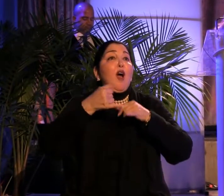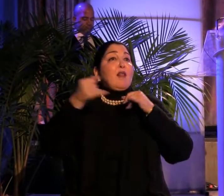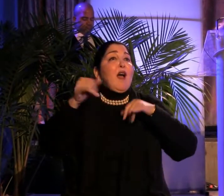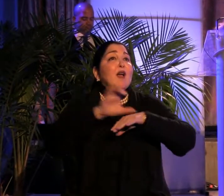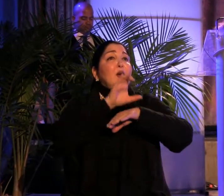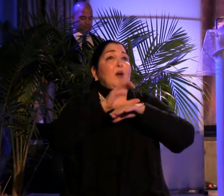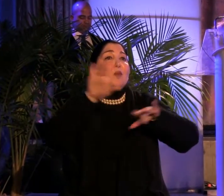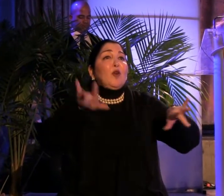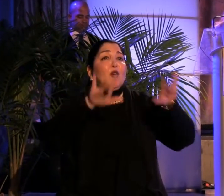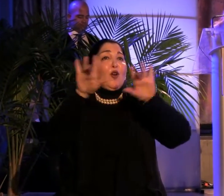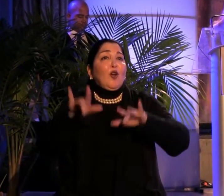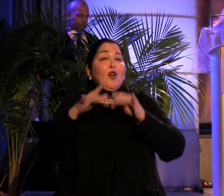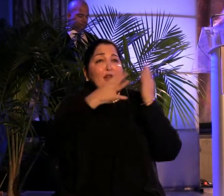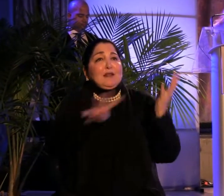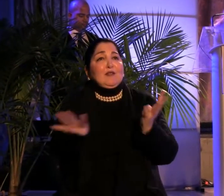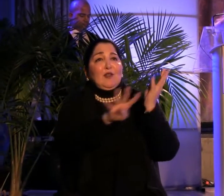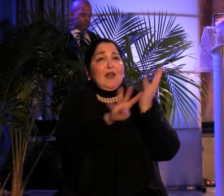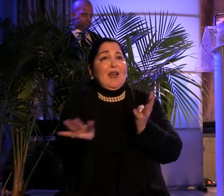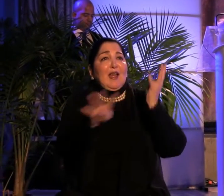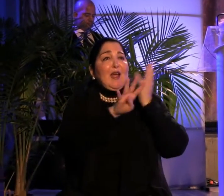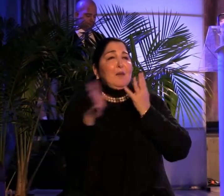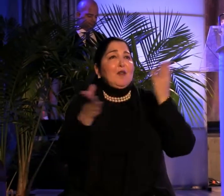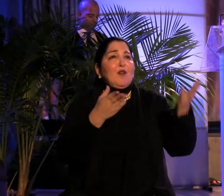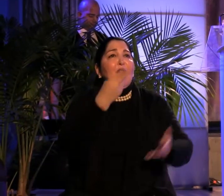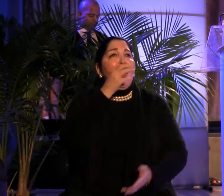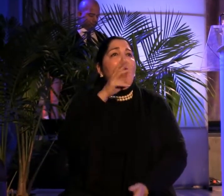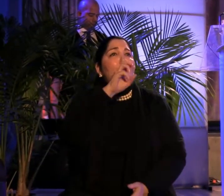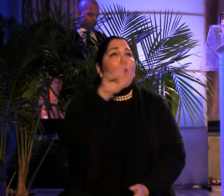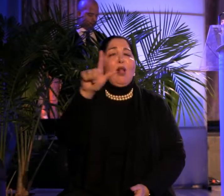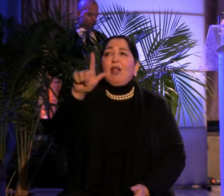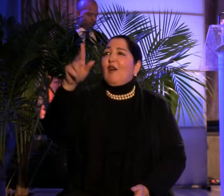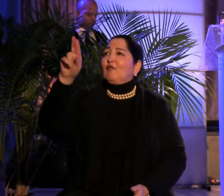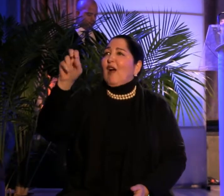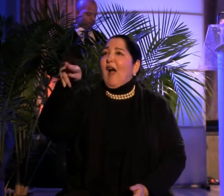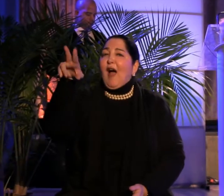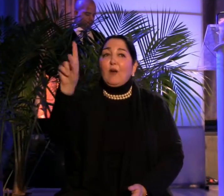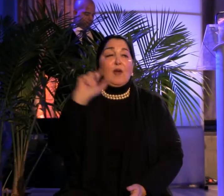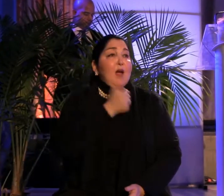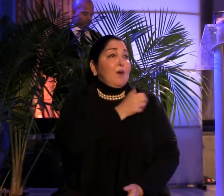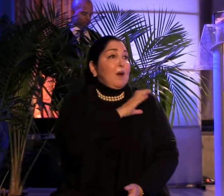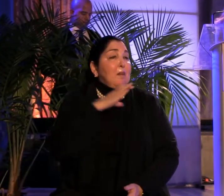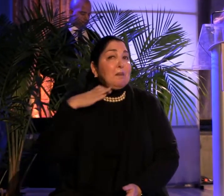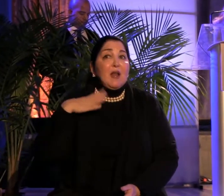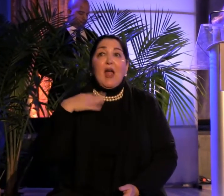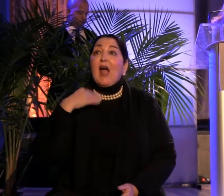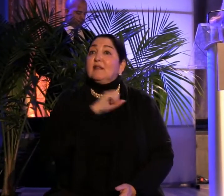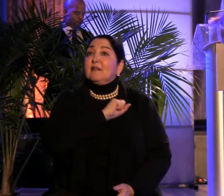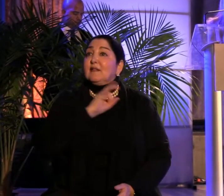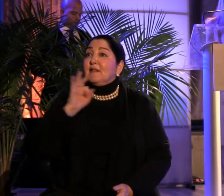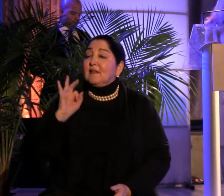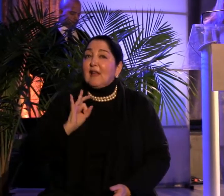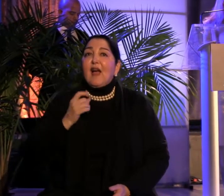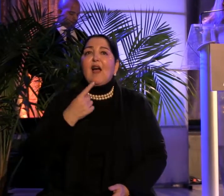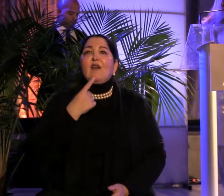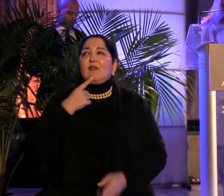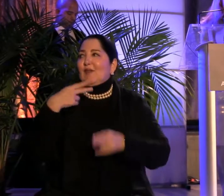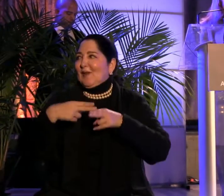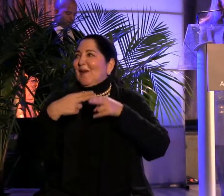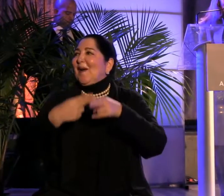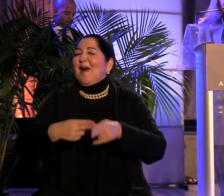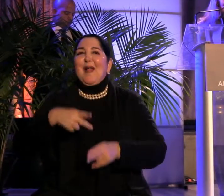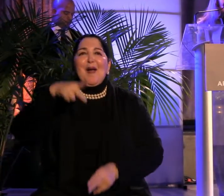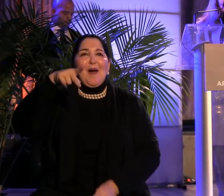HowlRound TV streaming service. Our committee and the APAP staff refer to today's event as the Pasha Kasha